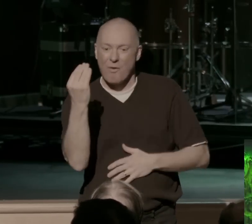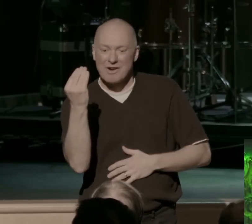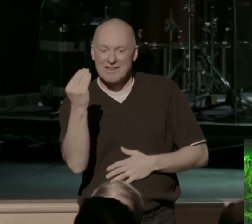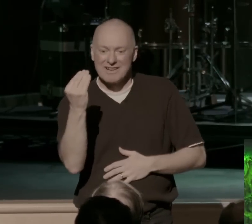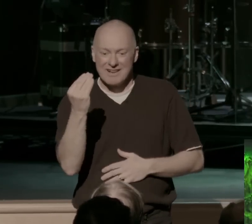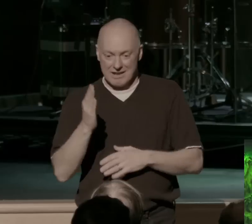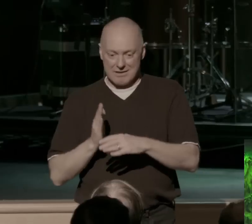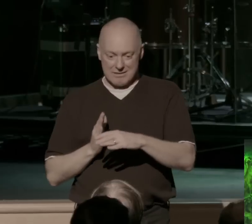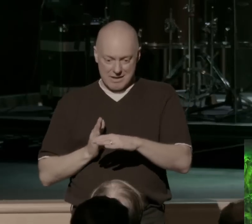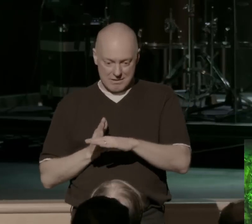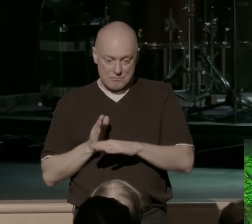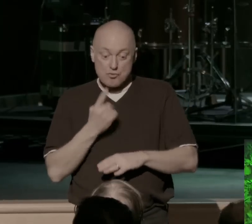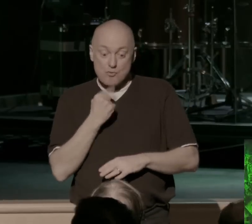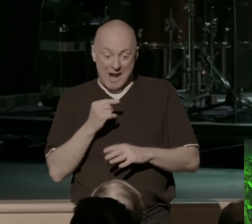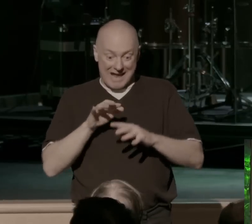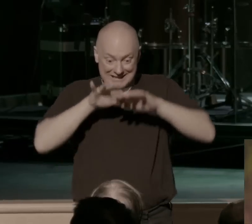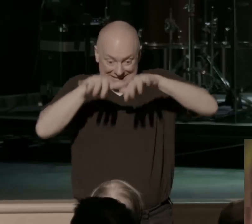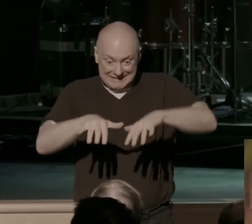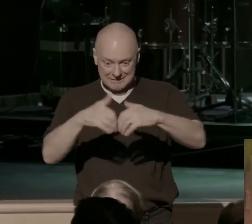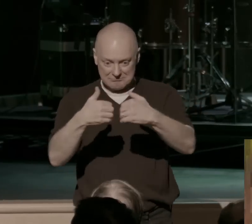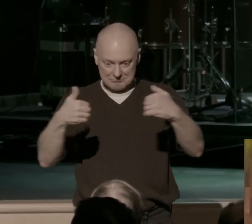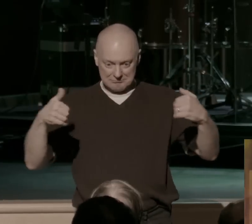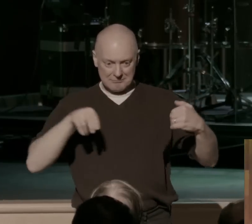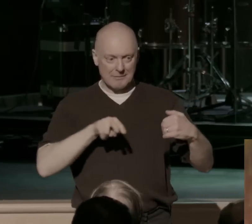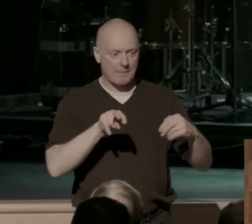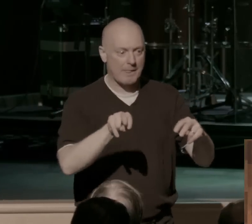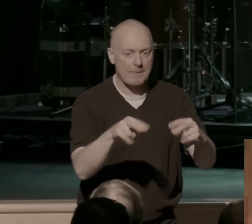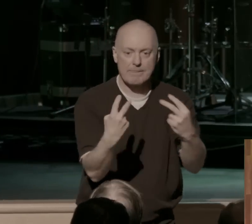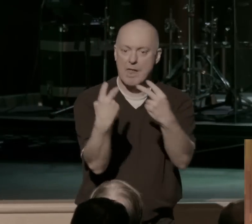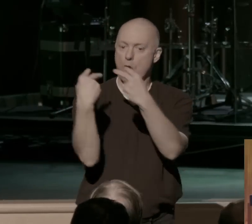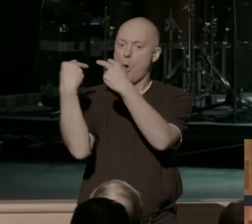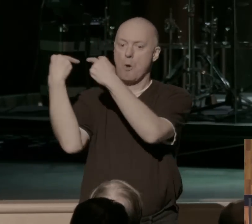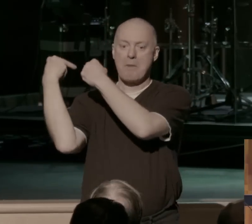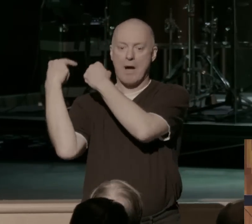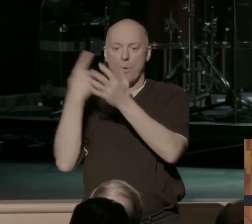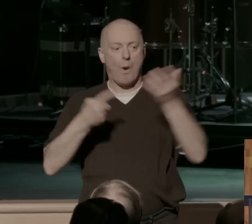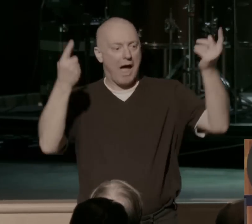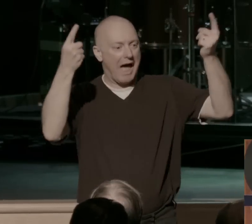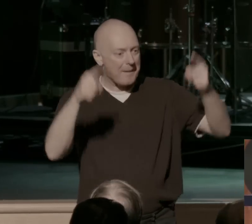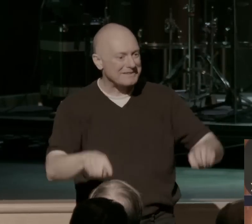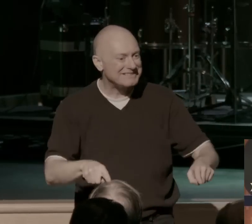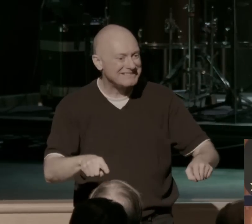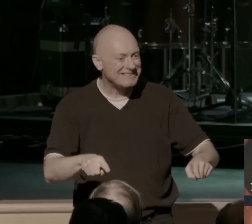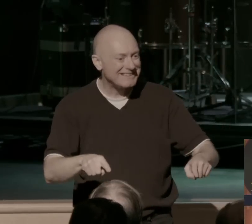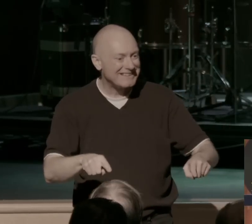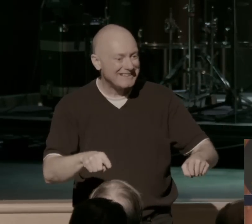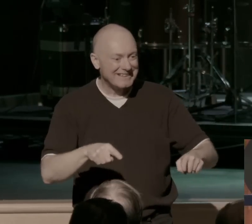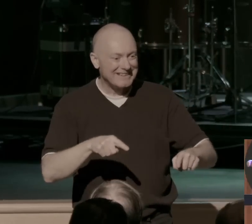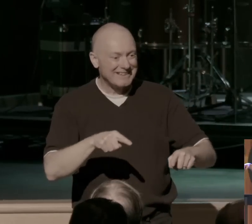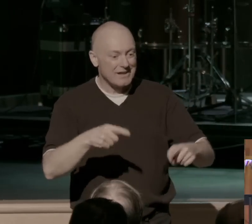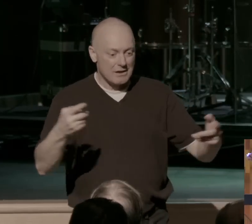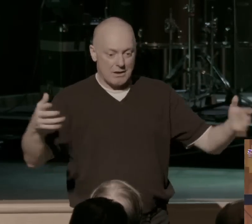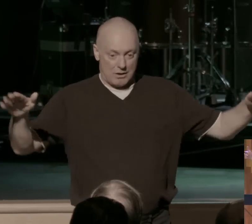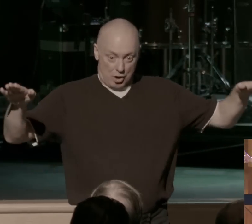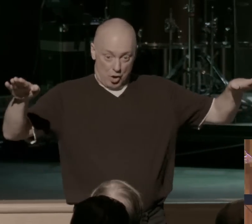Red Sea, what happens? They turn around and look behind. And what happens to the Egyptians and to Pharaoh? The sea closes in on them. says, they turned around and saw them all dead.